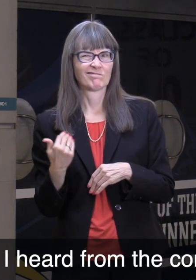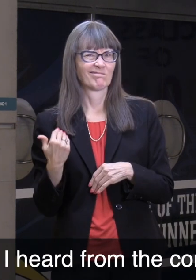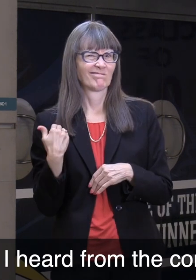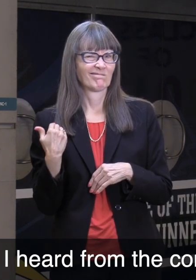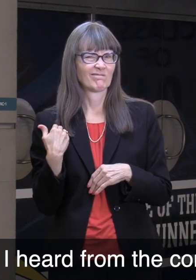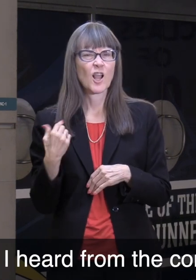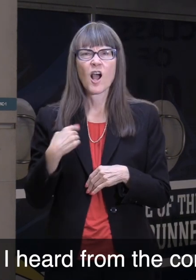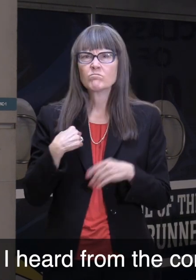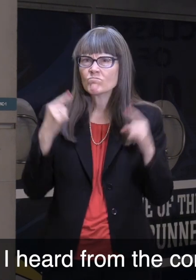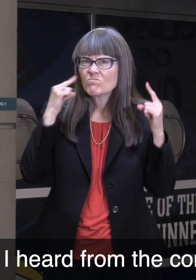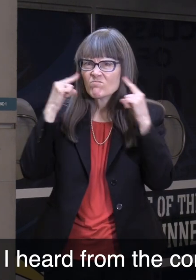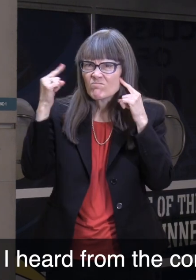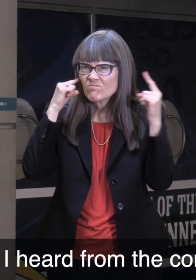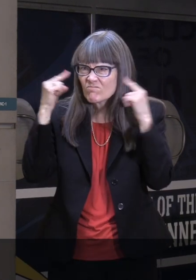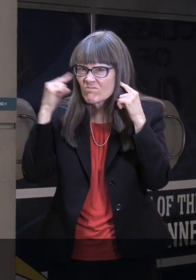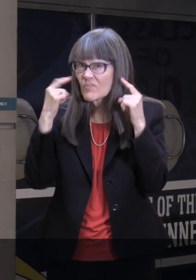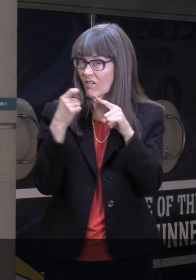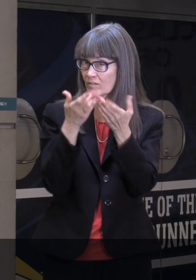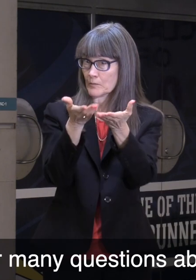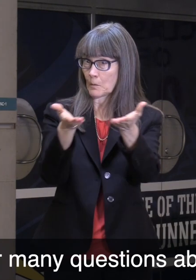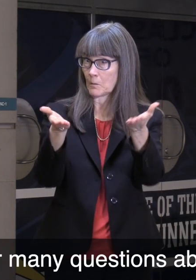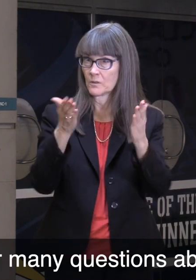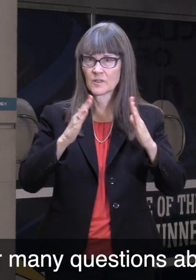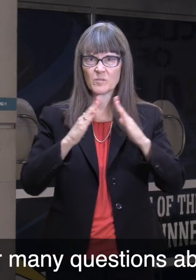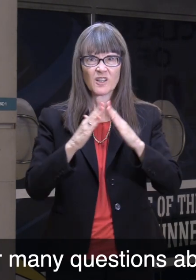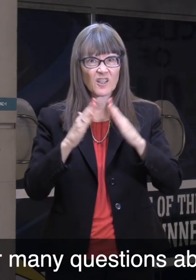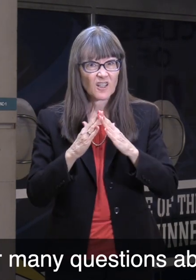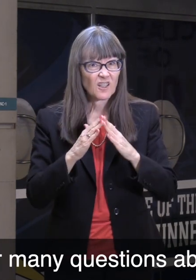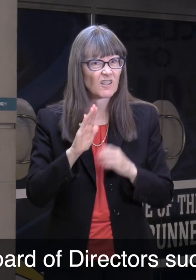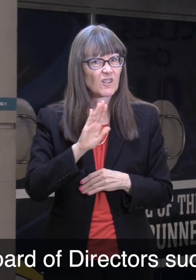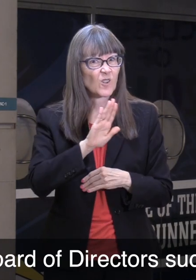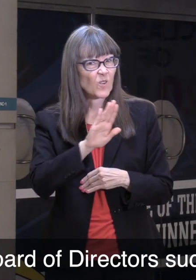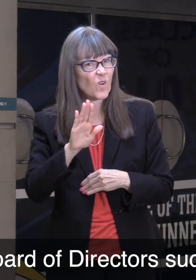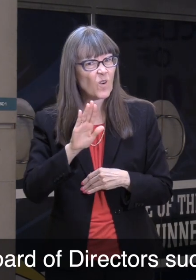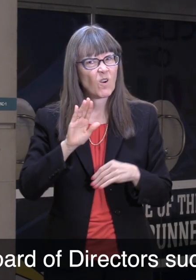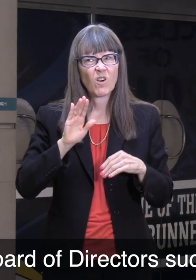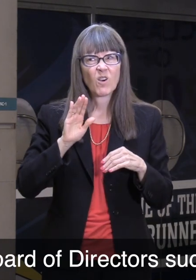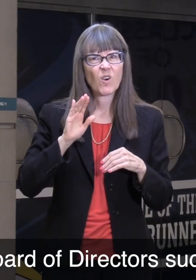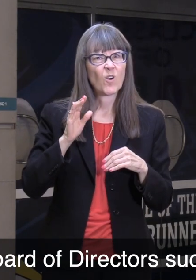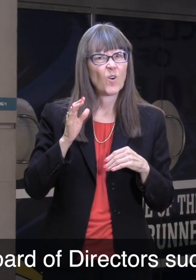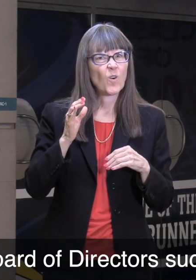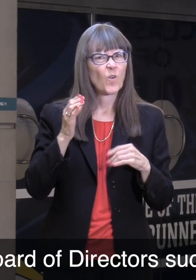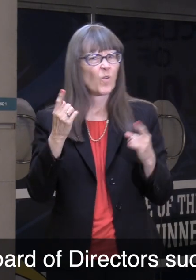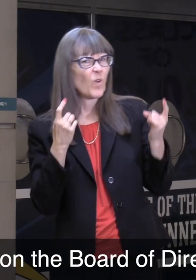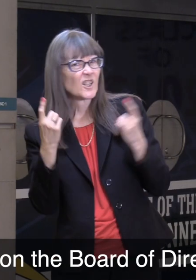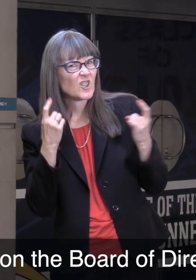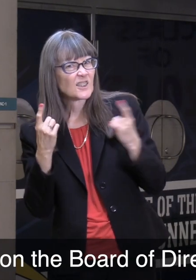Recently, I heard from the community, hear many questions about the Board of Directors, such as who is on the